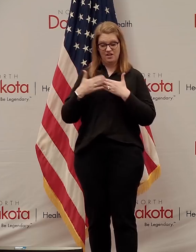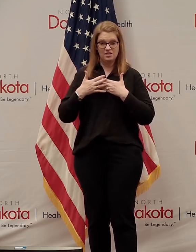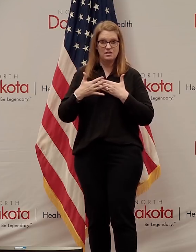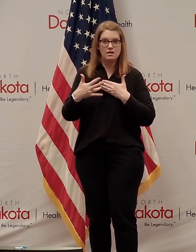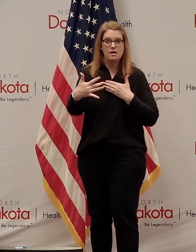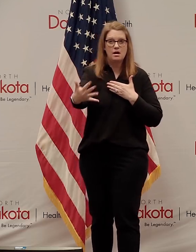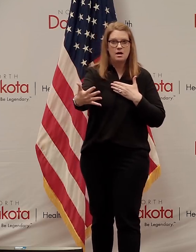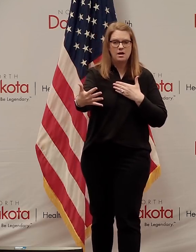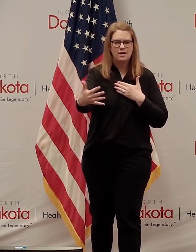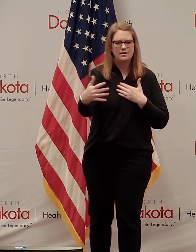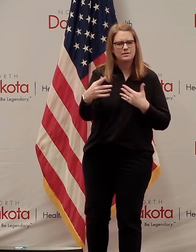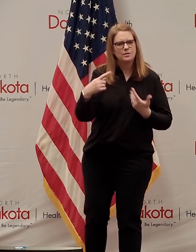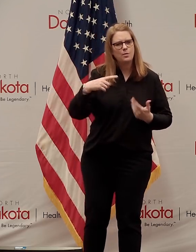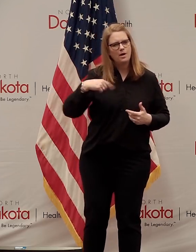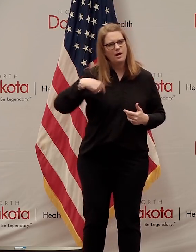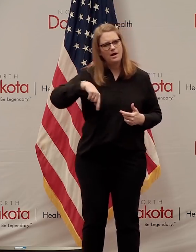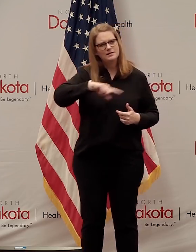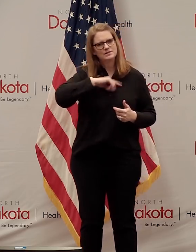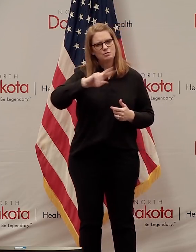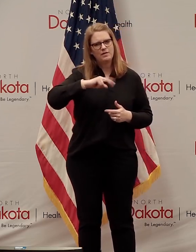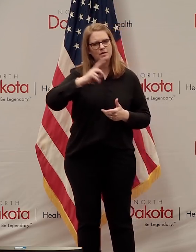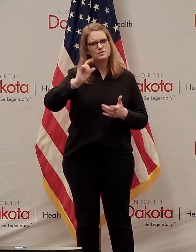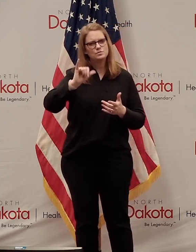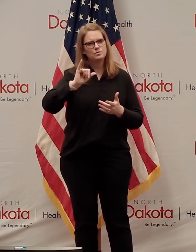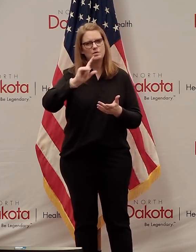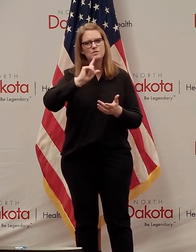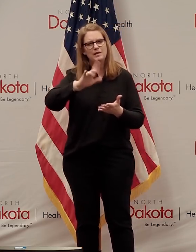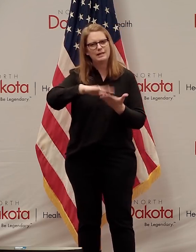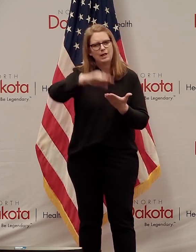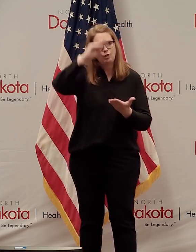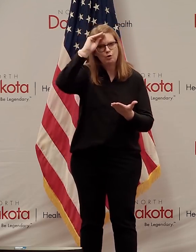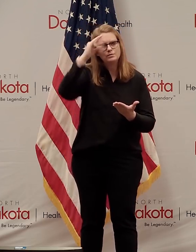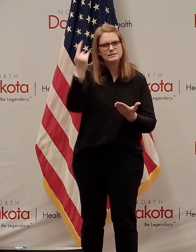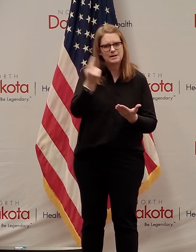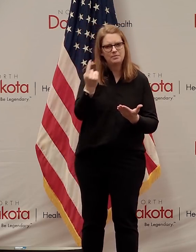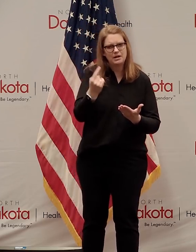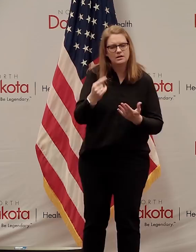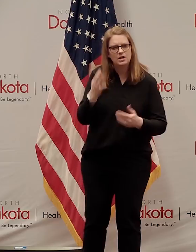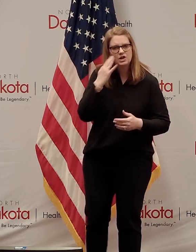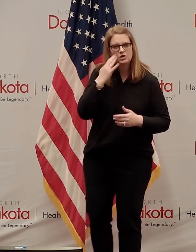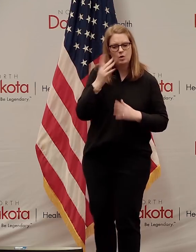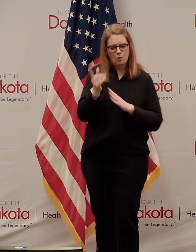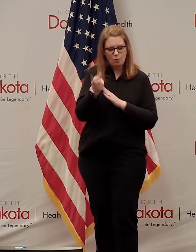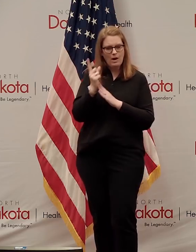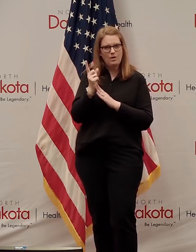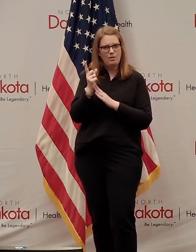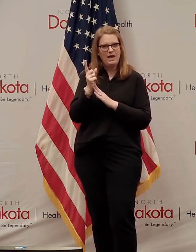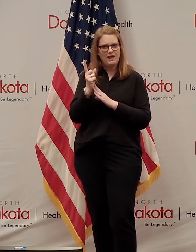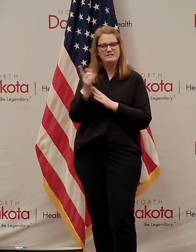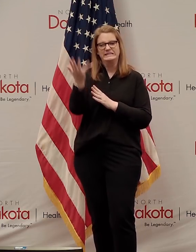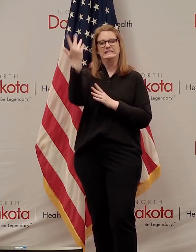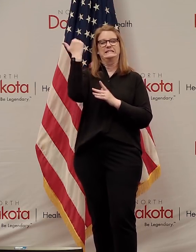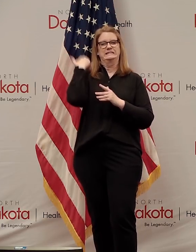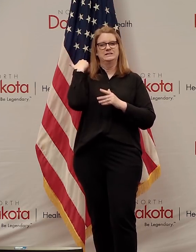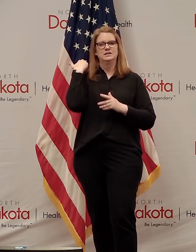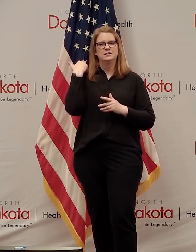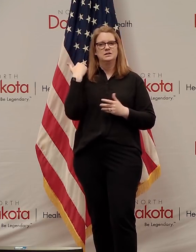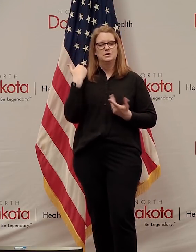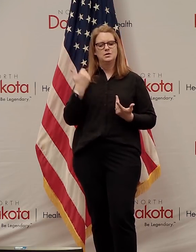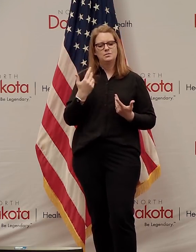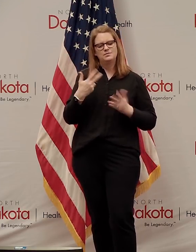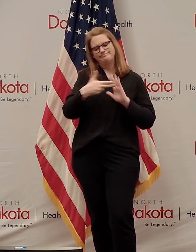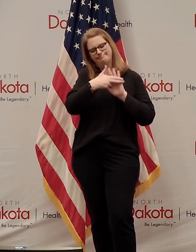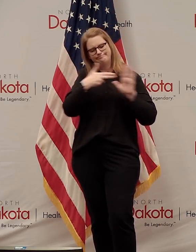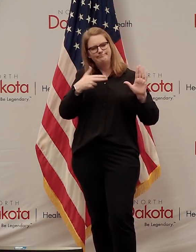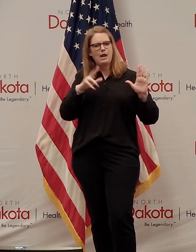as North Dakotans. It was six weeks ago that I challenged all of us at the start to let go of being what we used to call North Dakota tough,